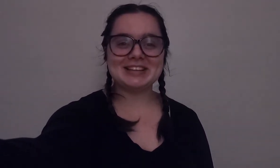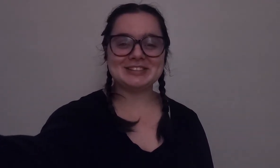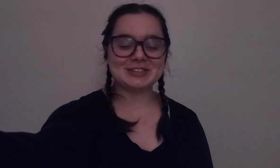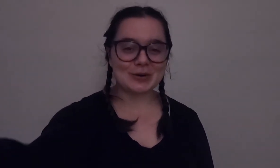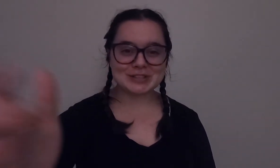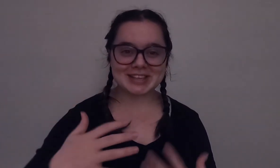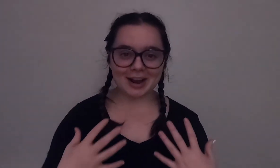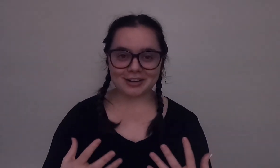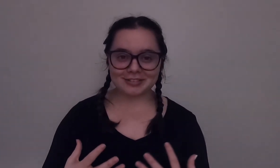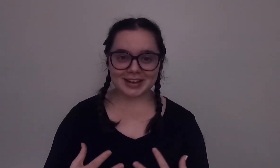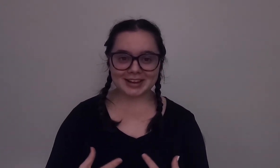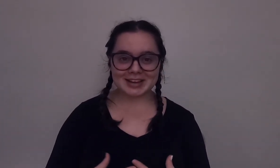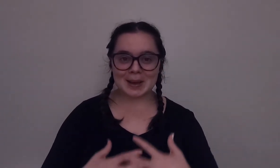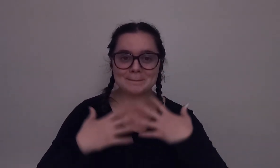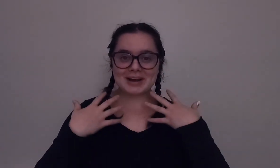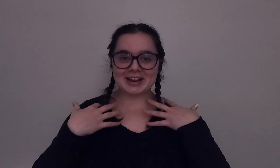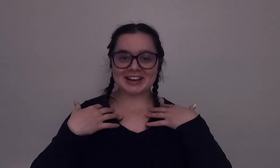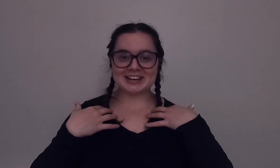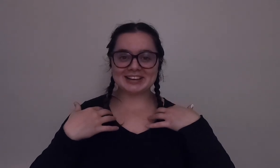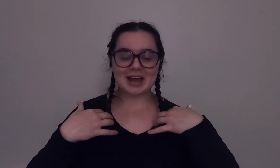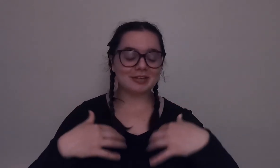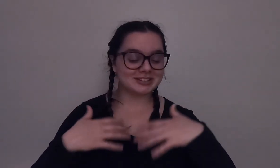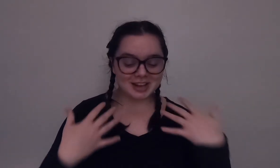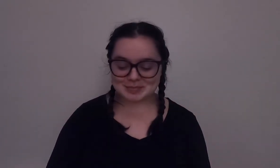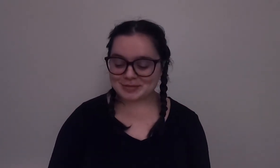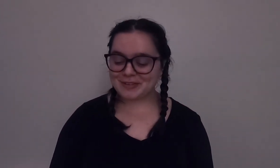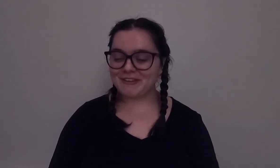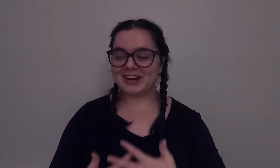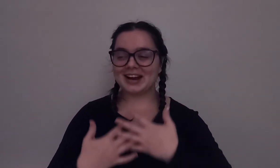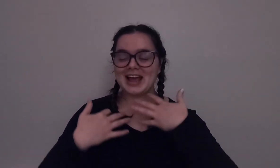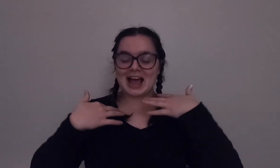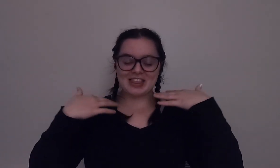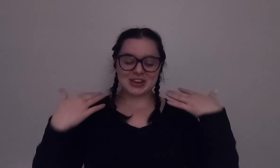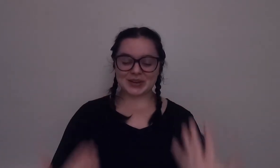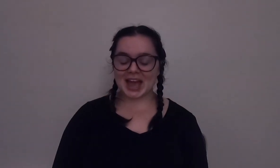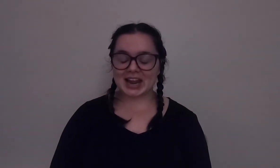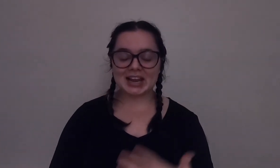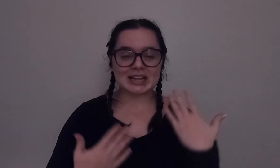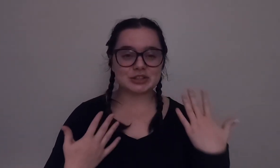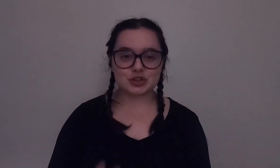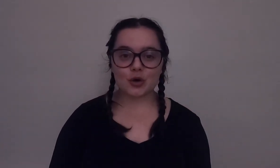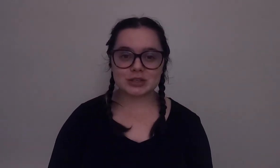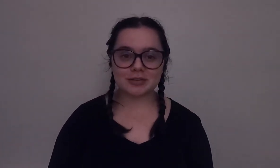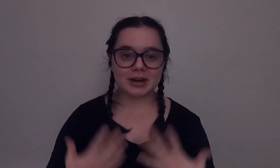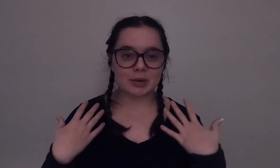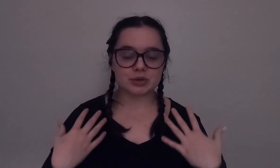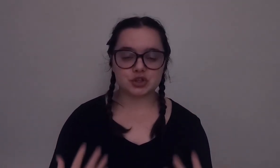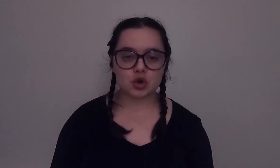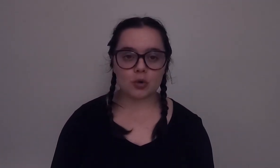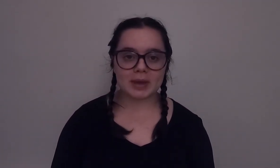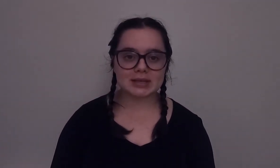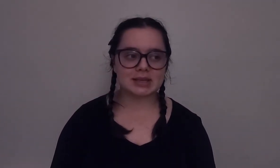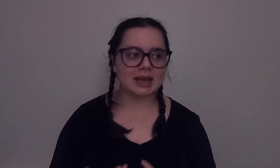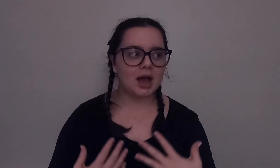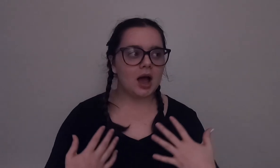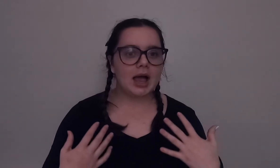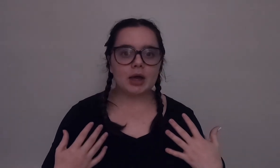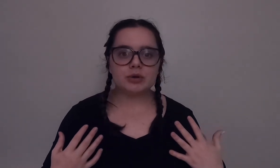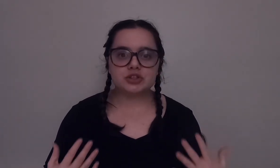so scared of it but never done it before and then you get in it's so different it was so amazing it was